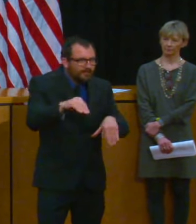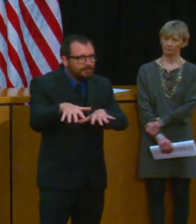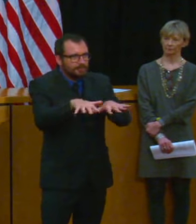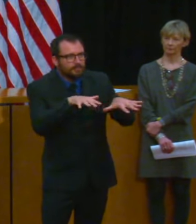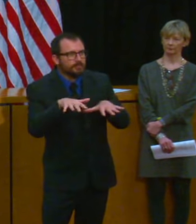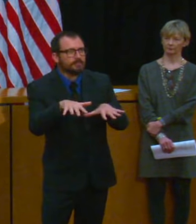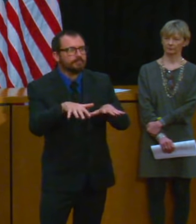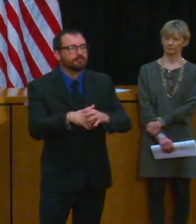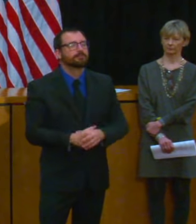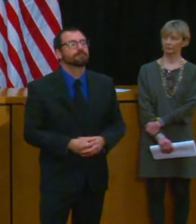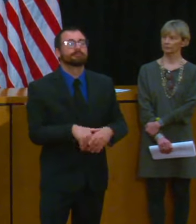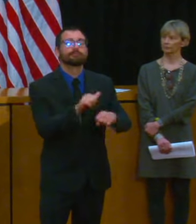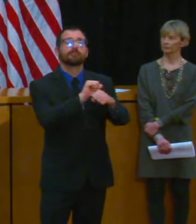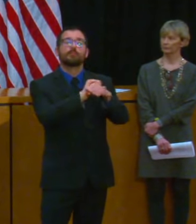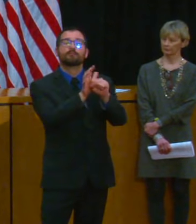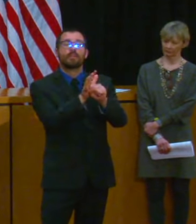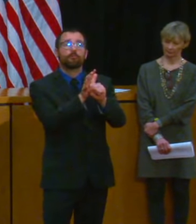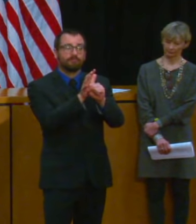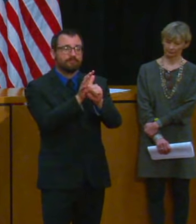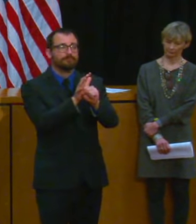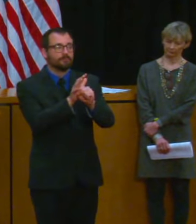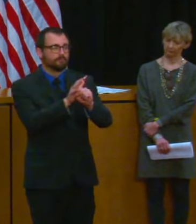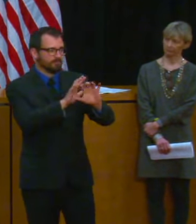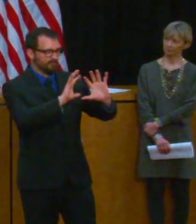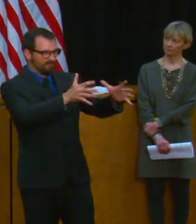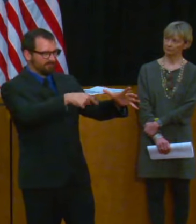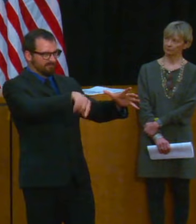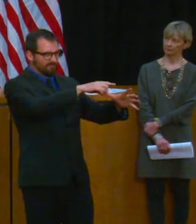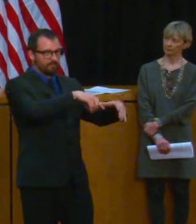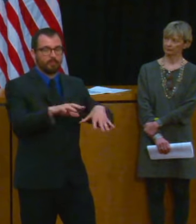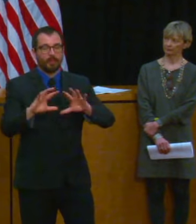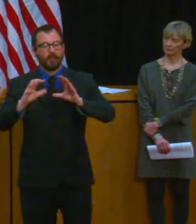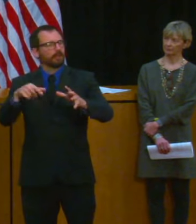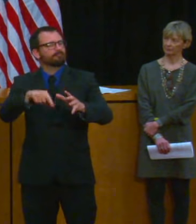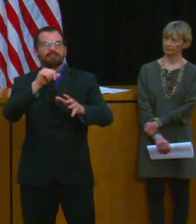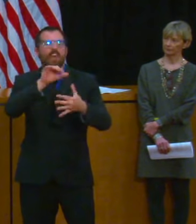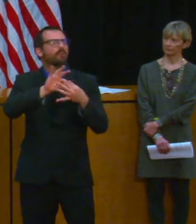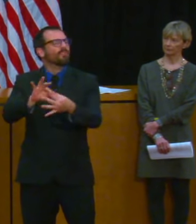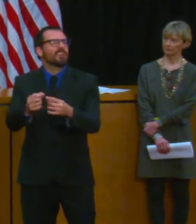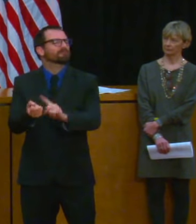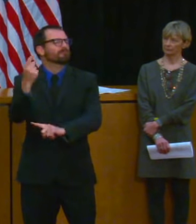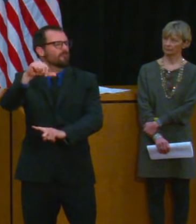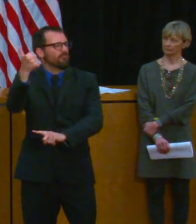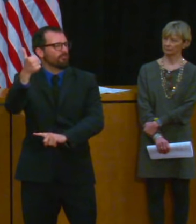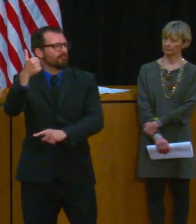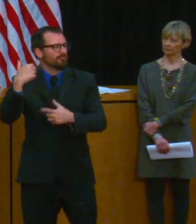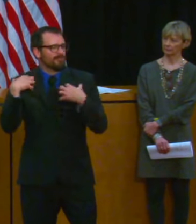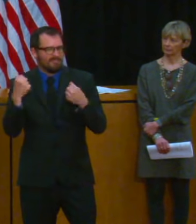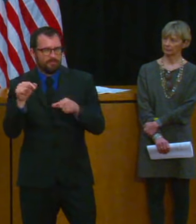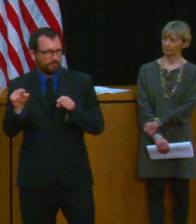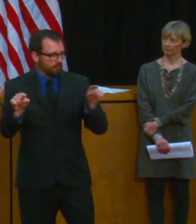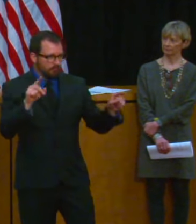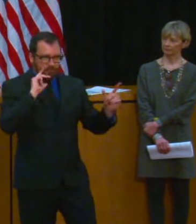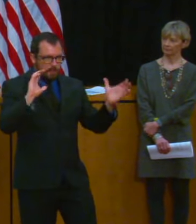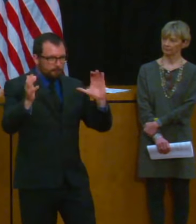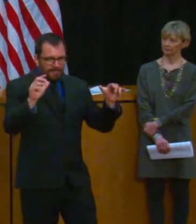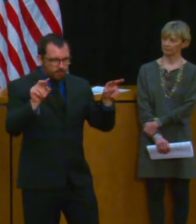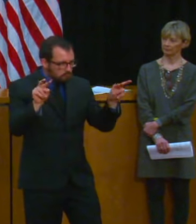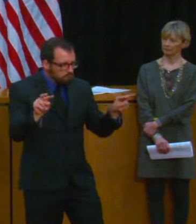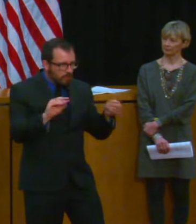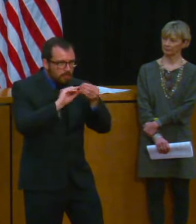throughout the state as of yesterday there were three thousand eight hundred fifty six patients hospitalized in Massachusetts for COVID-19